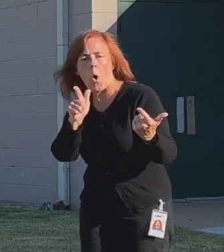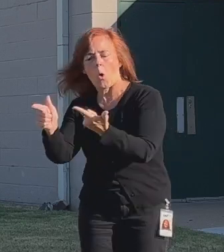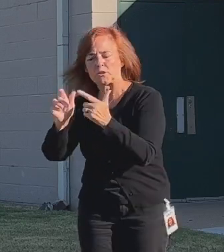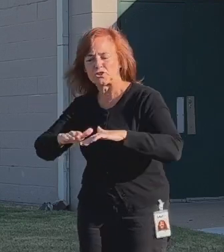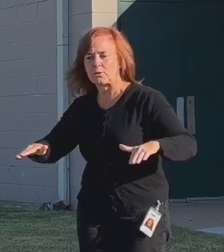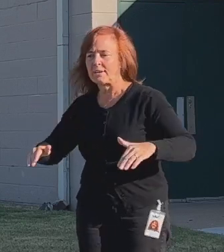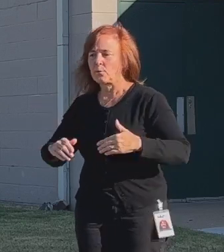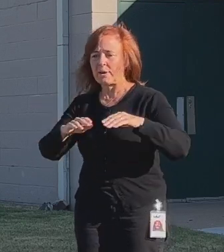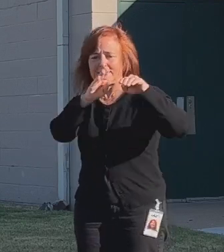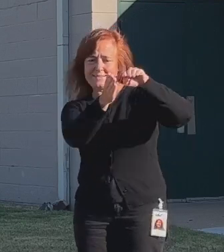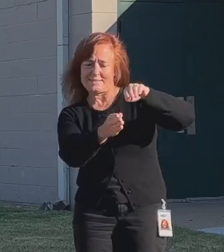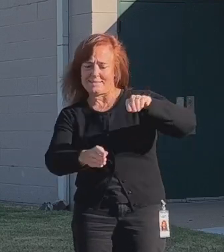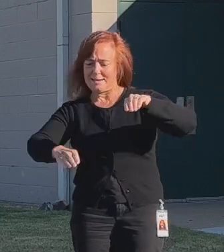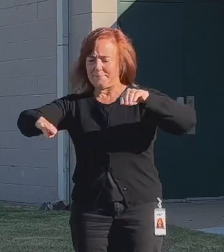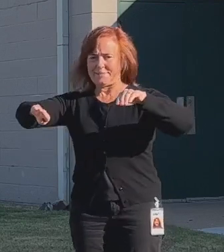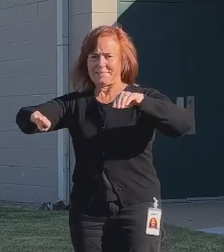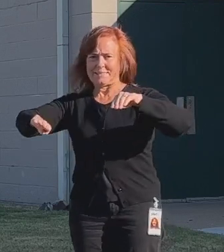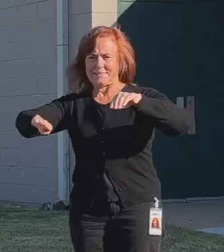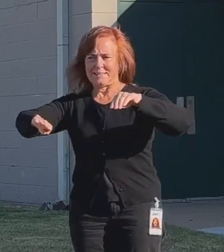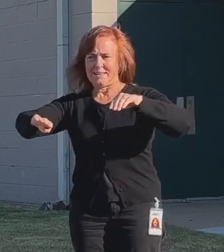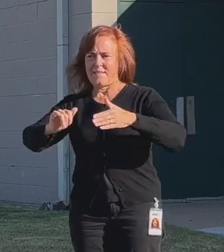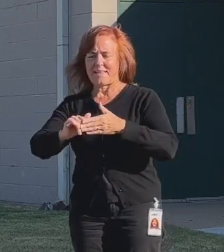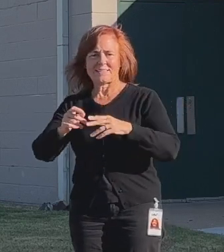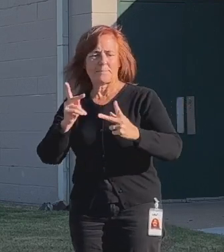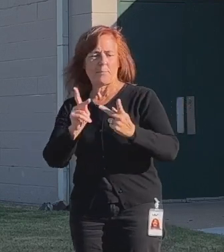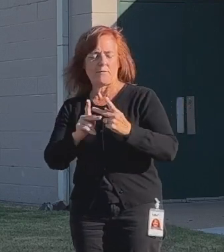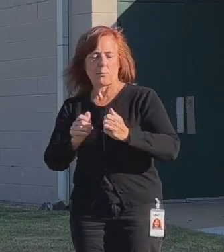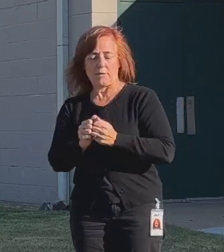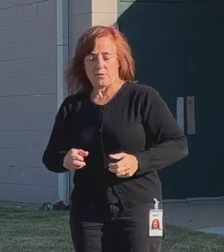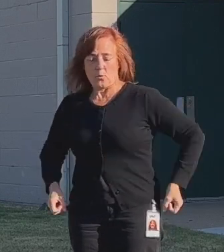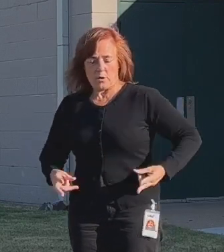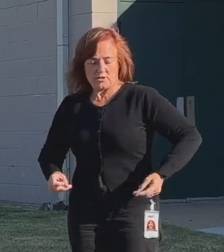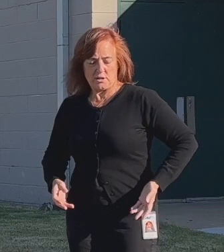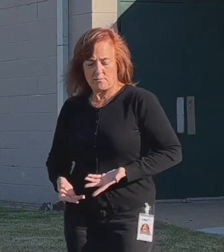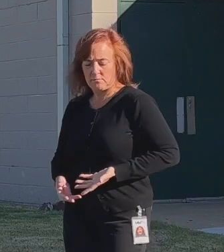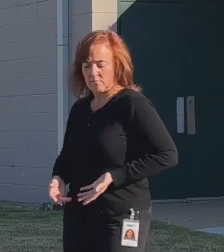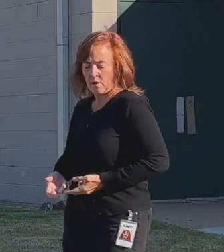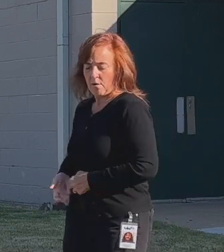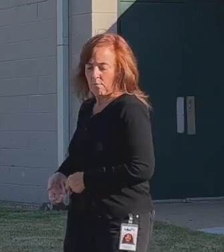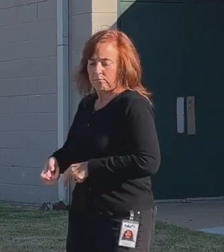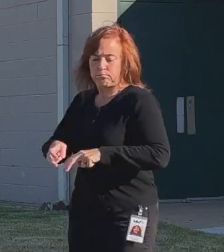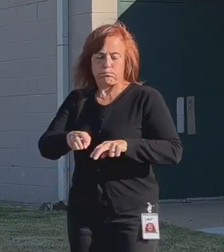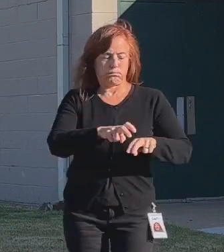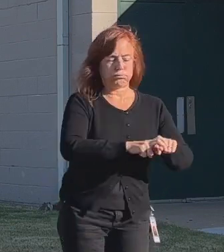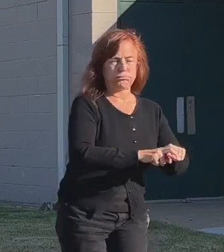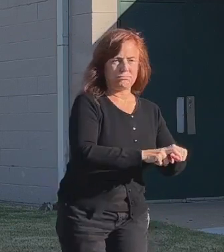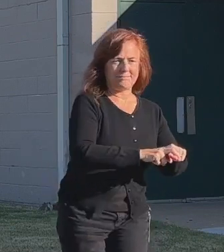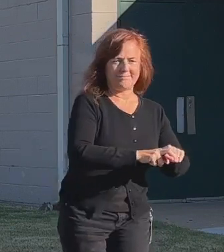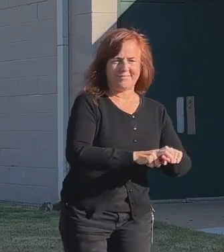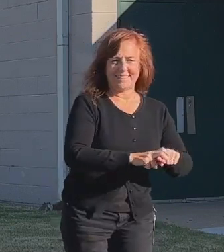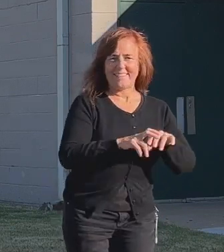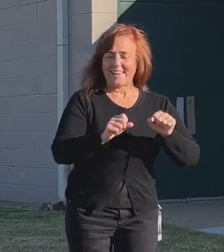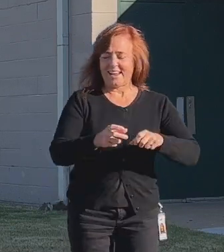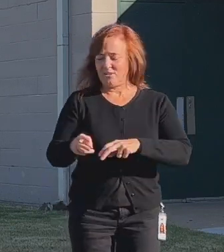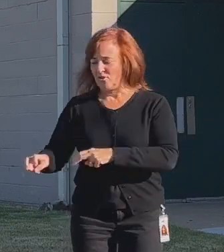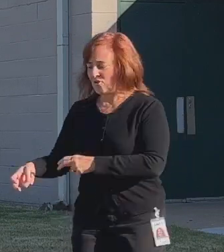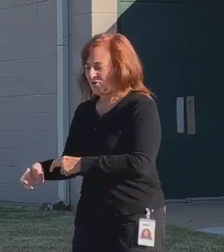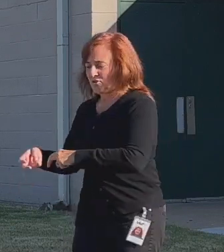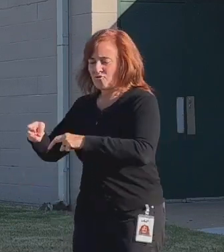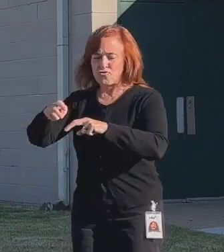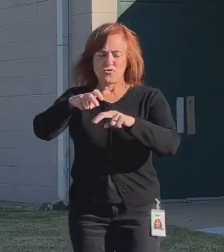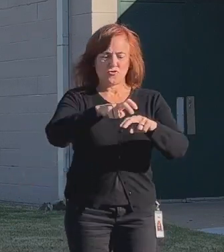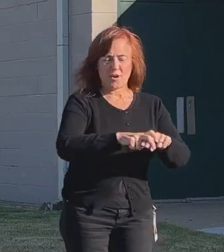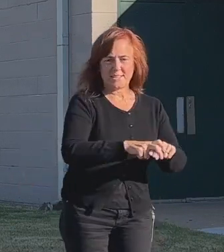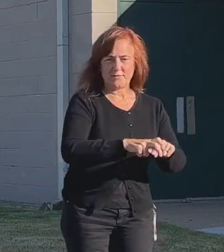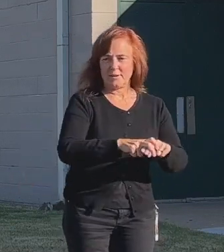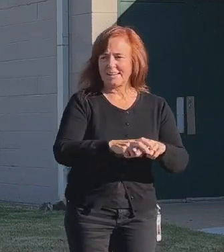where this dips down here. It's that is perfectly at wheelchair transfer height. So a child that has that ability that can transfer with help or